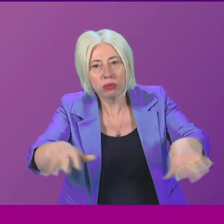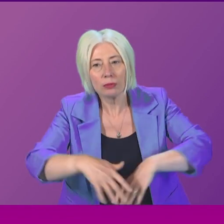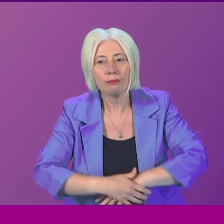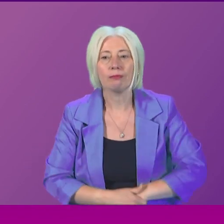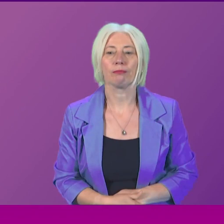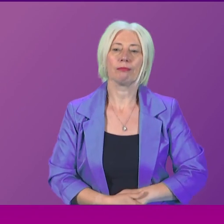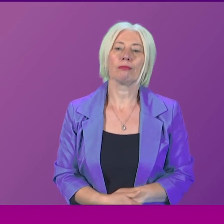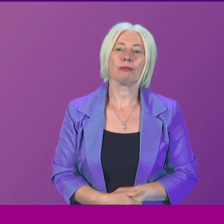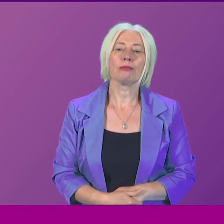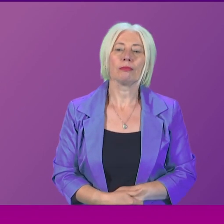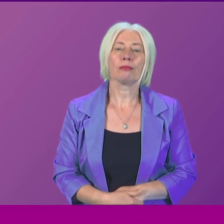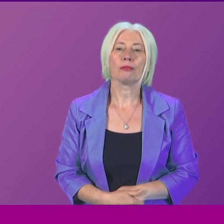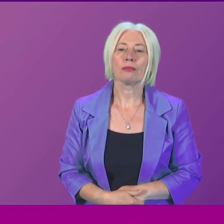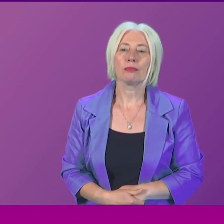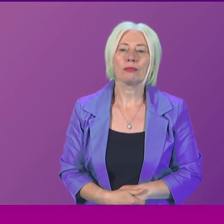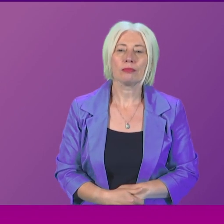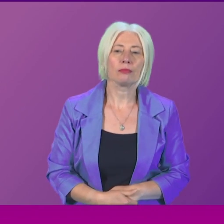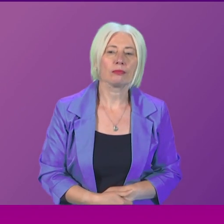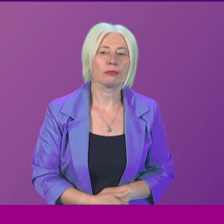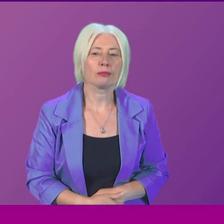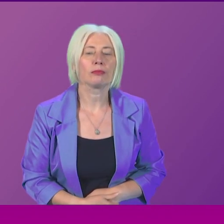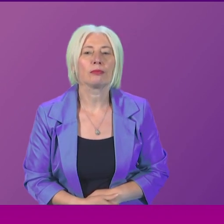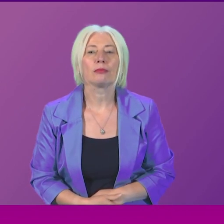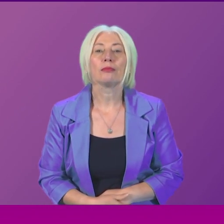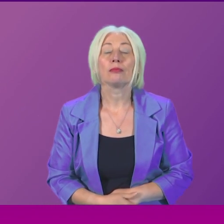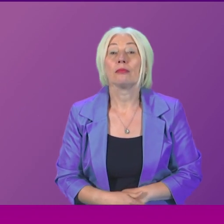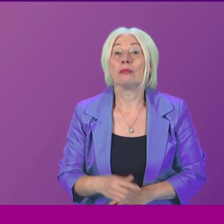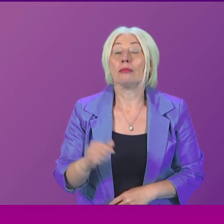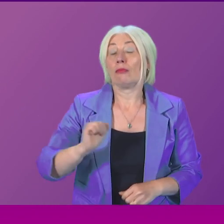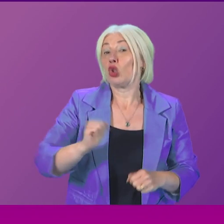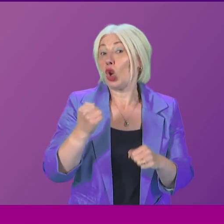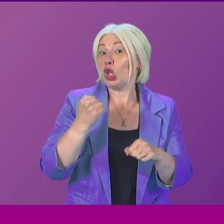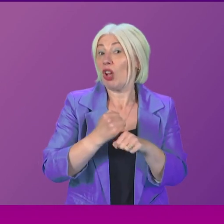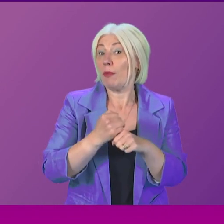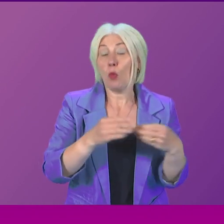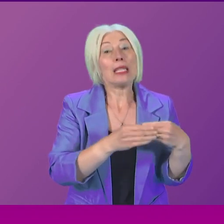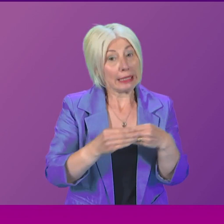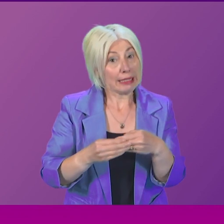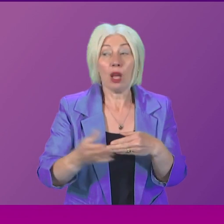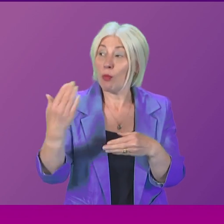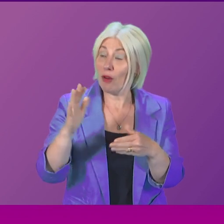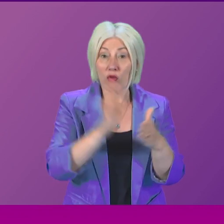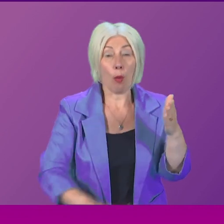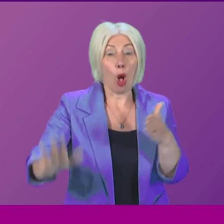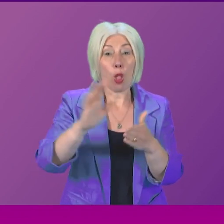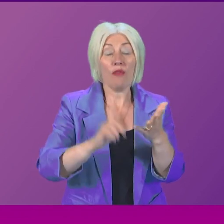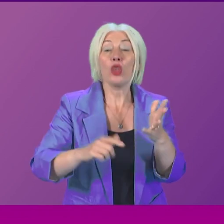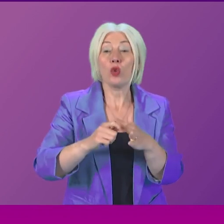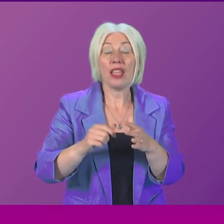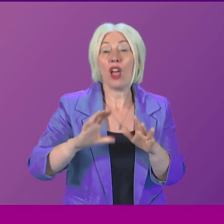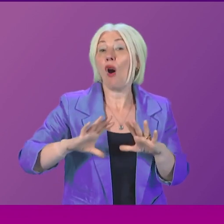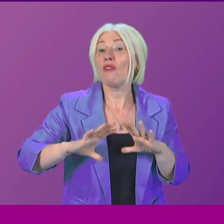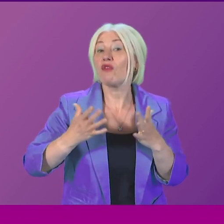Lennon. The Scottish Government was leading the rest of the UK on universal free school meal roll out.